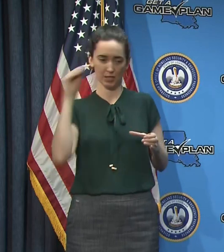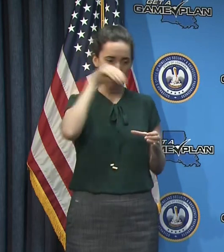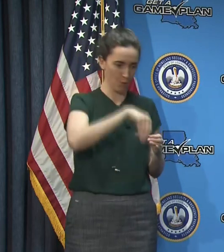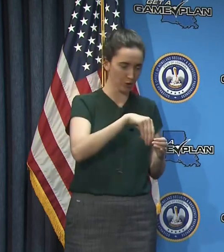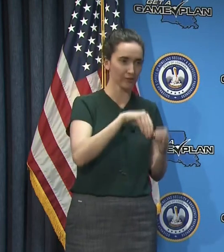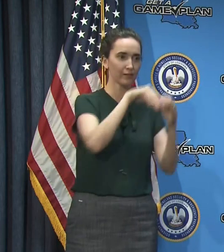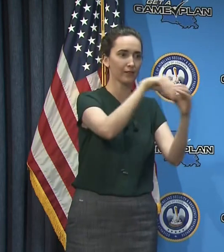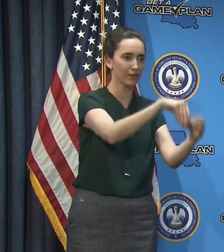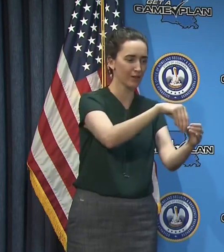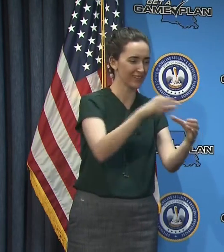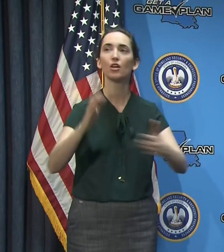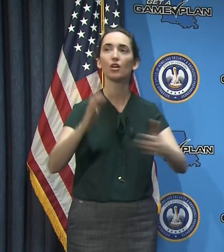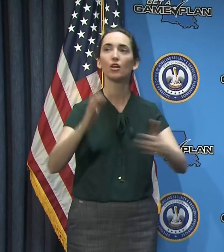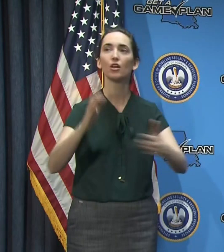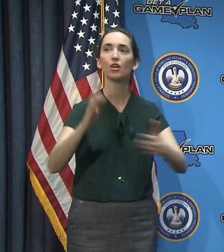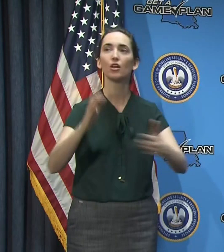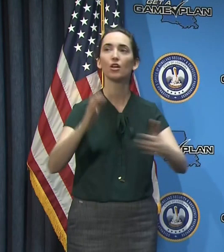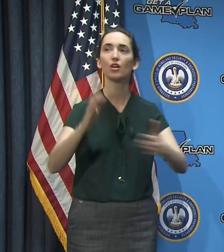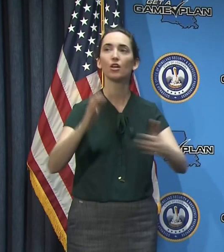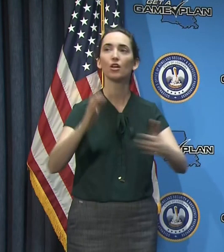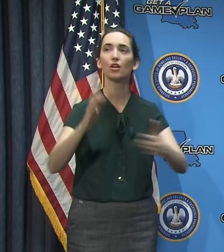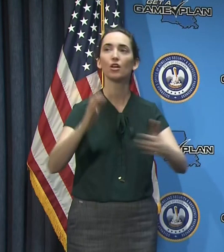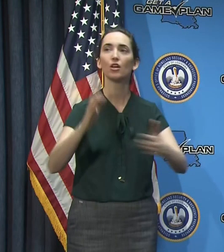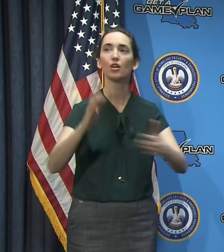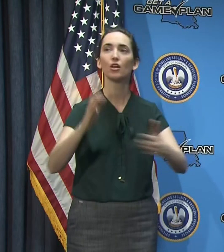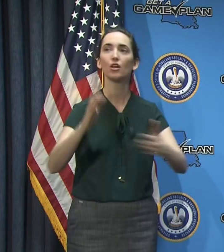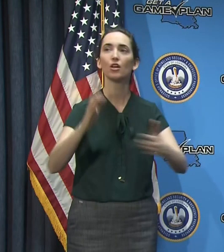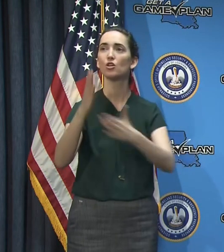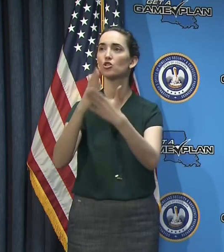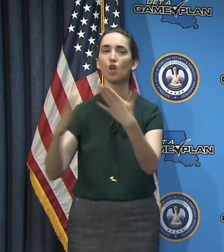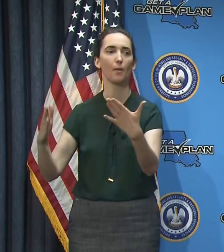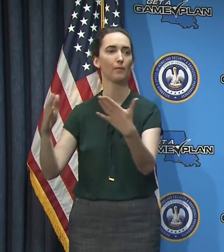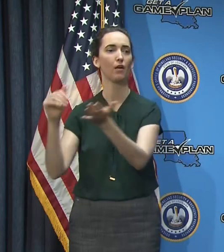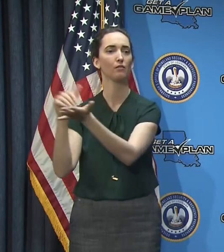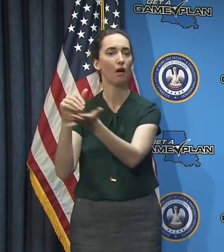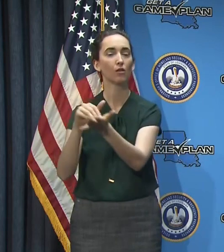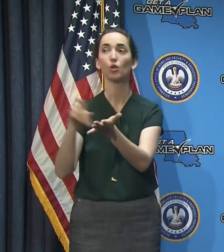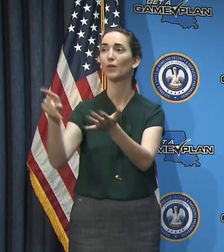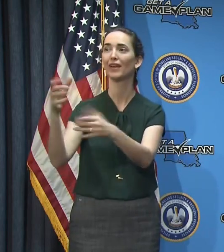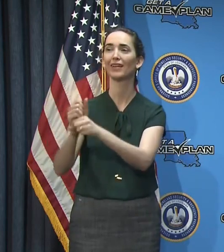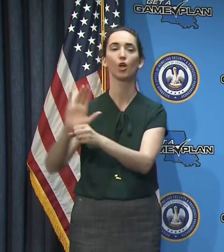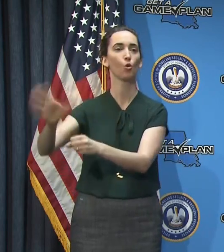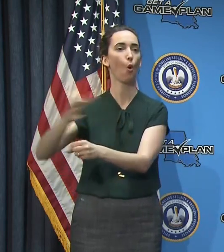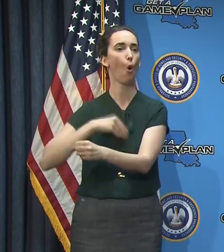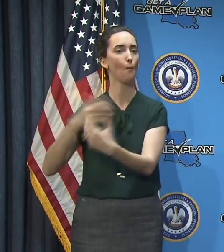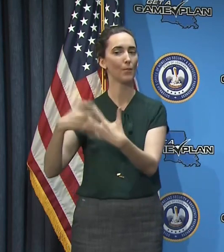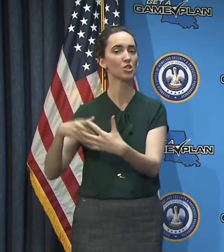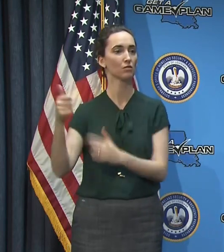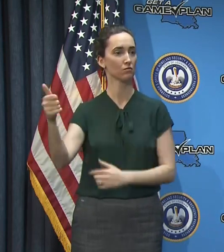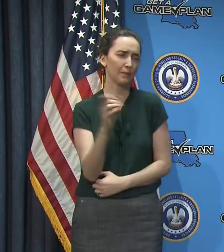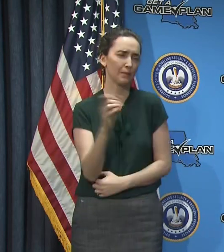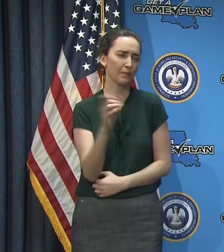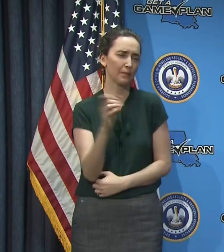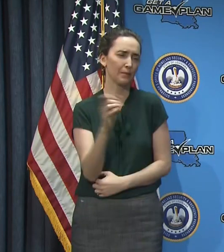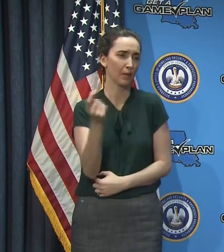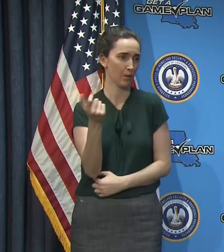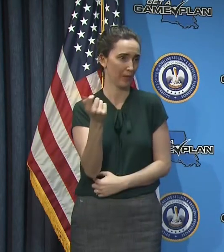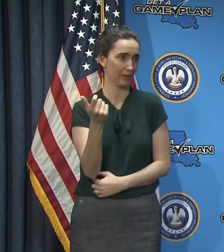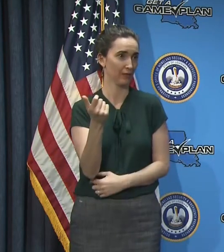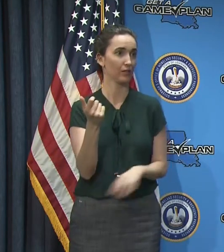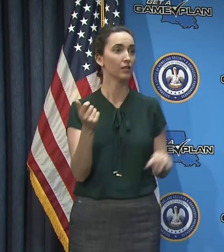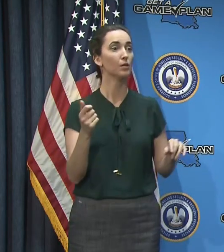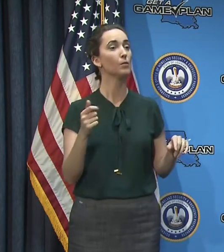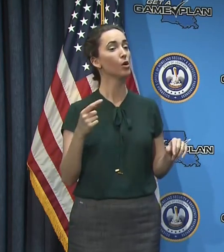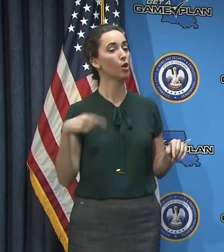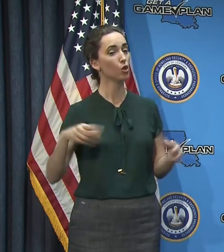but we do have health care and their own similar machines, but these are the machines we really